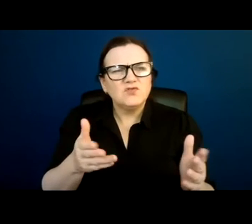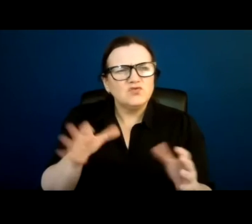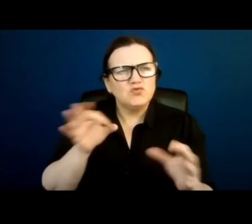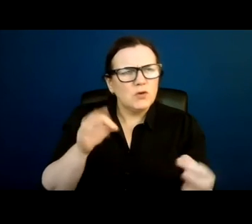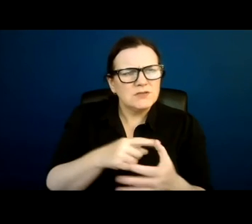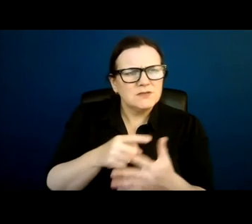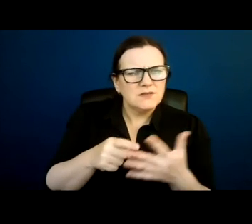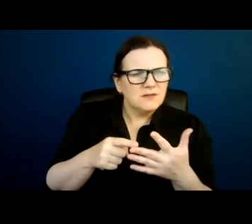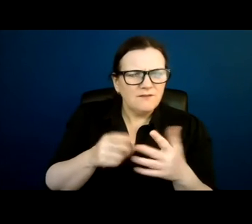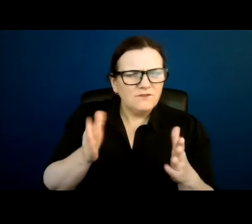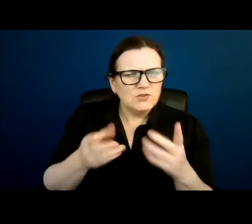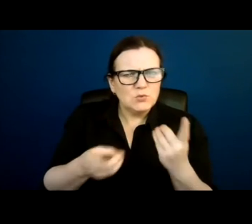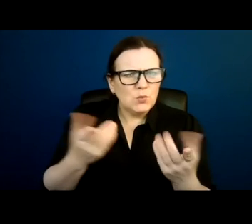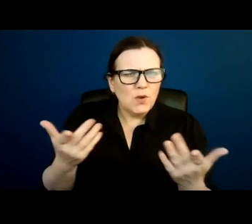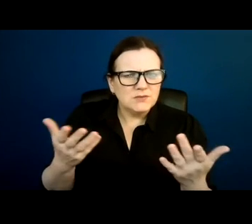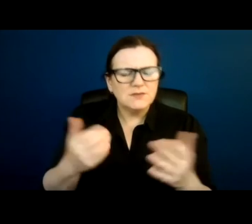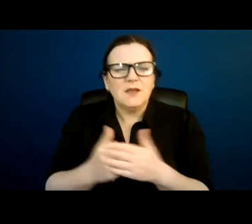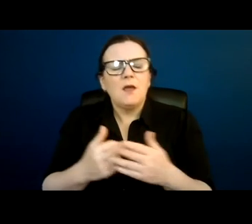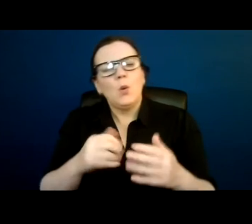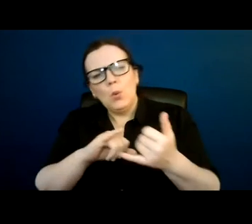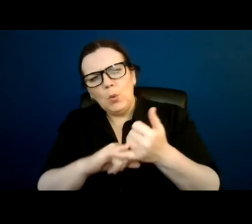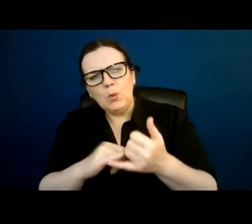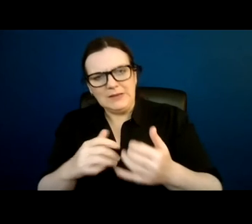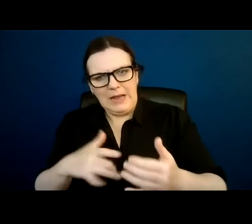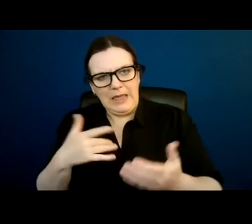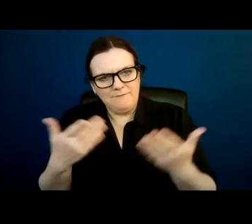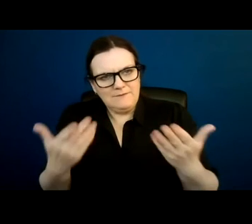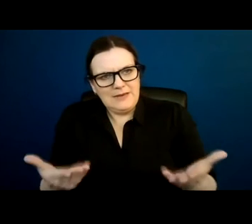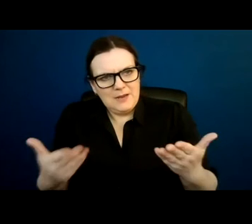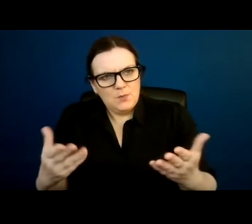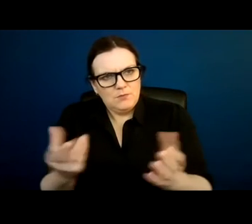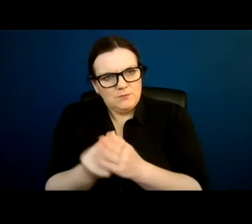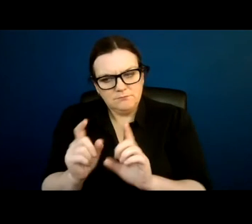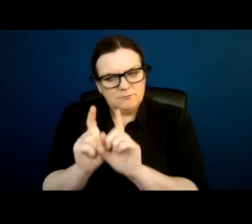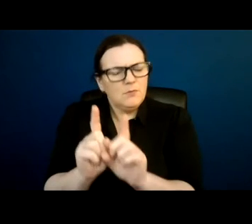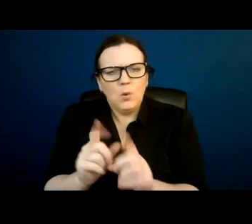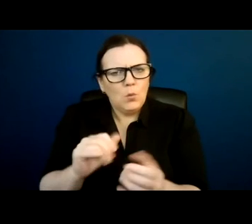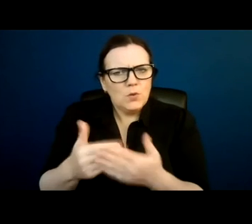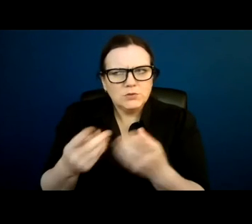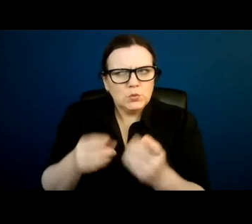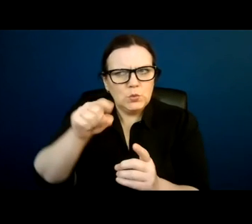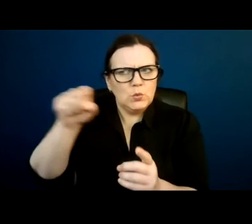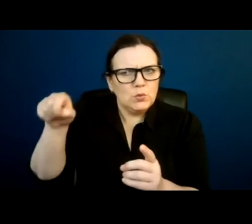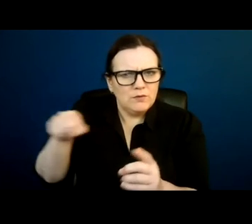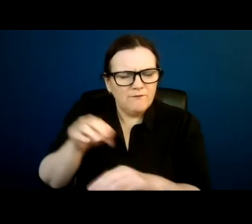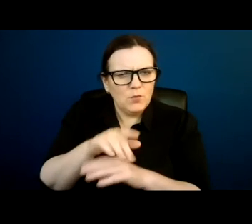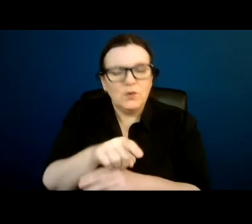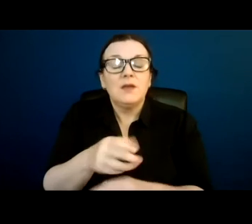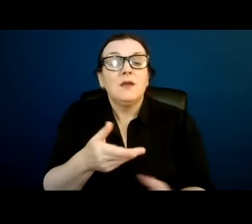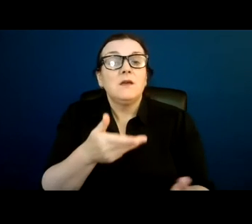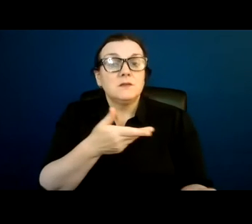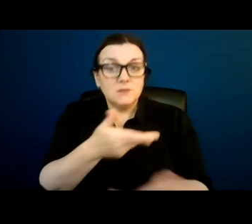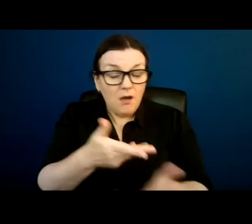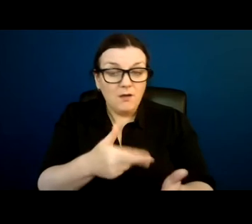already done? Who are some of the people in your life right now and what do they do for you? Because once you start talking with people